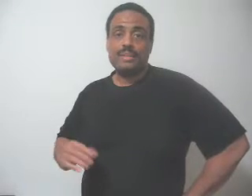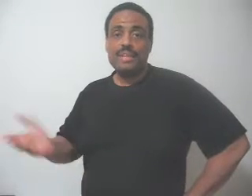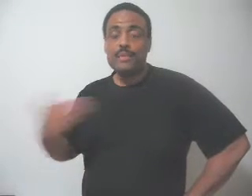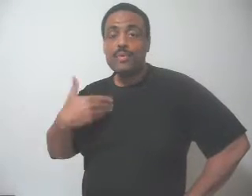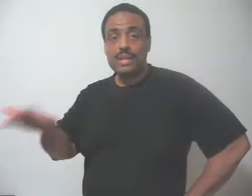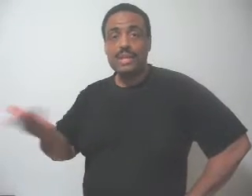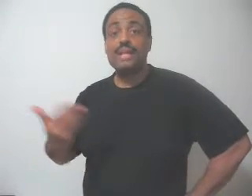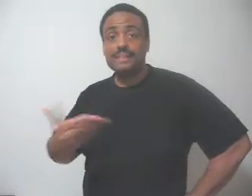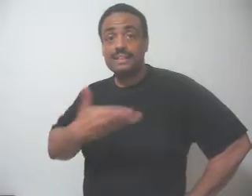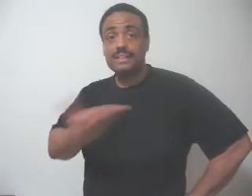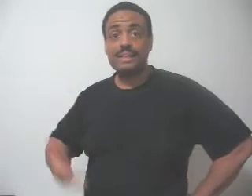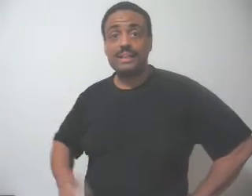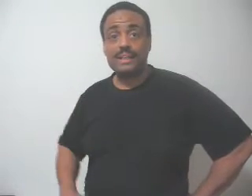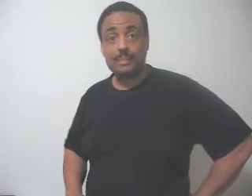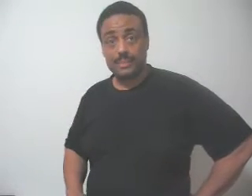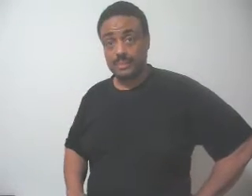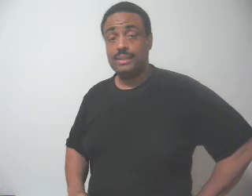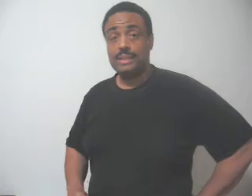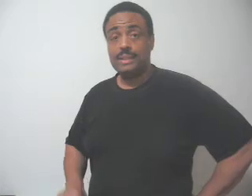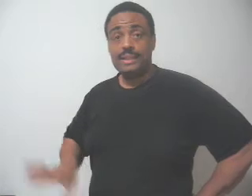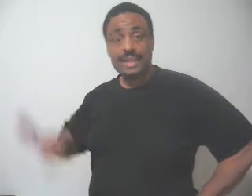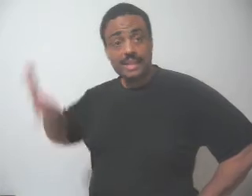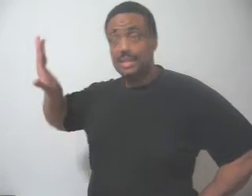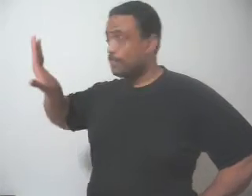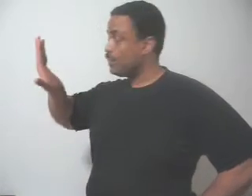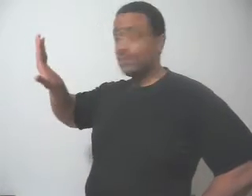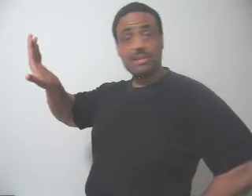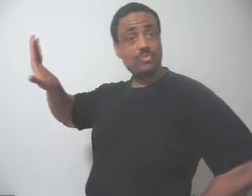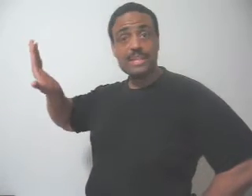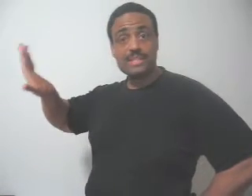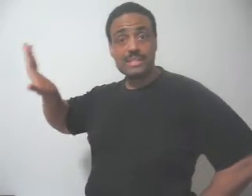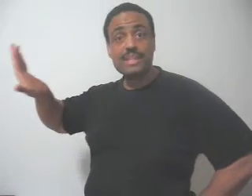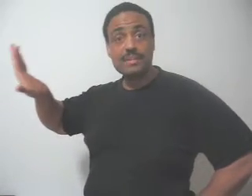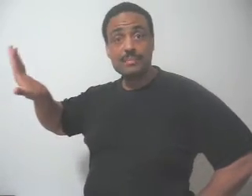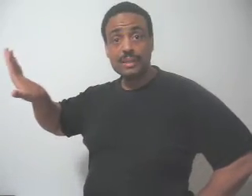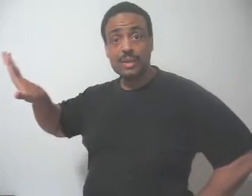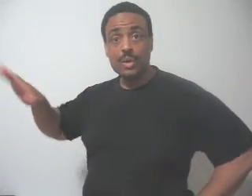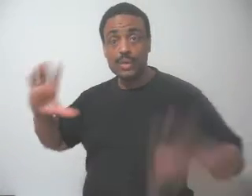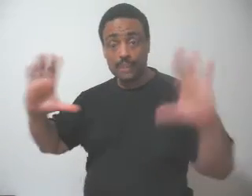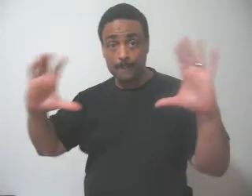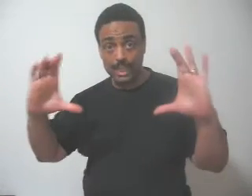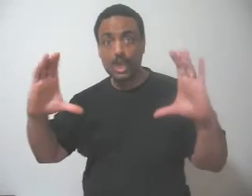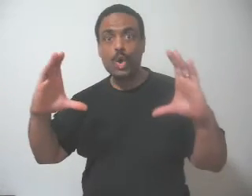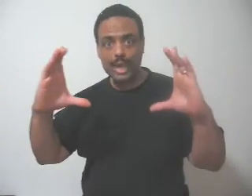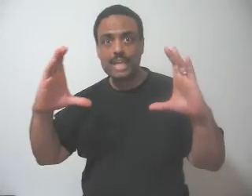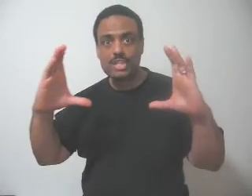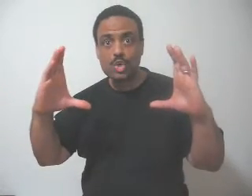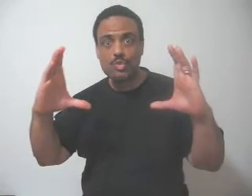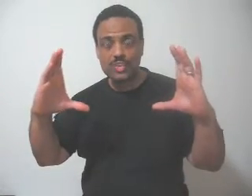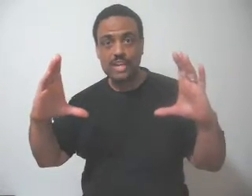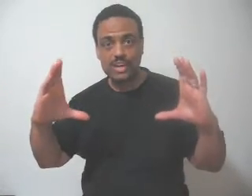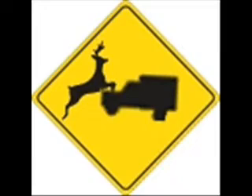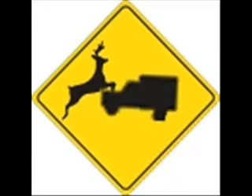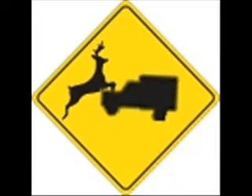they warning us that the deer are coming they need to put one face in them with a big ol' SUV on them